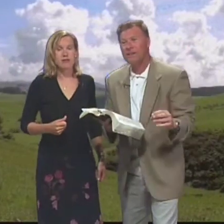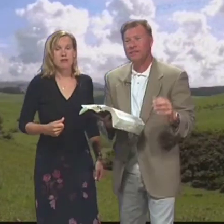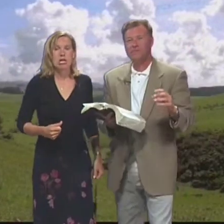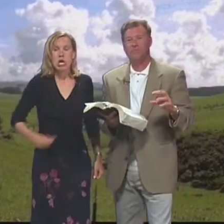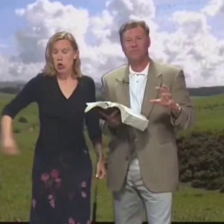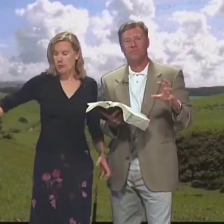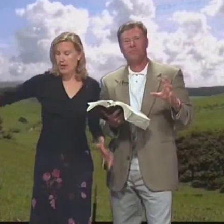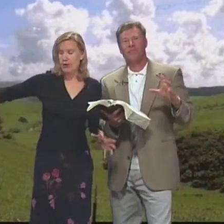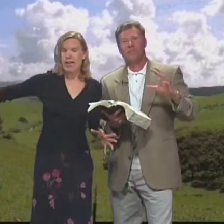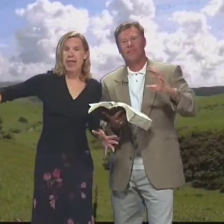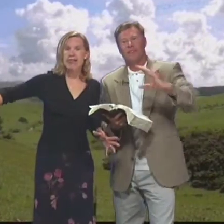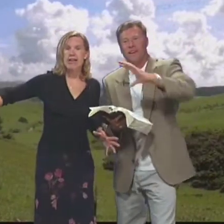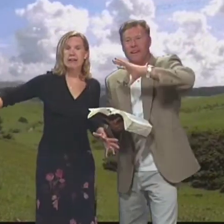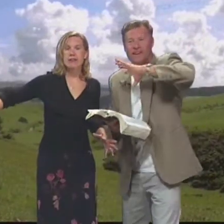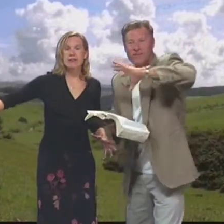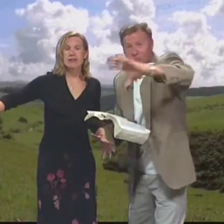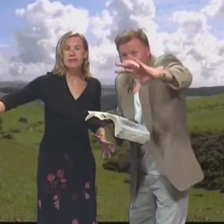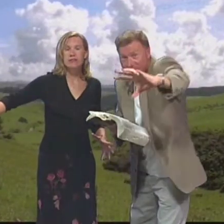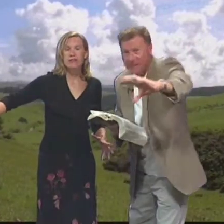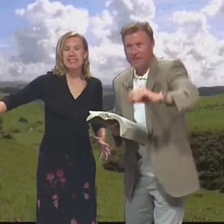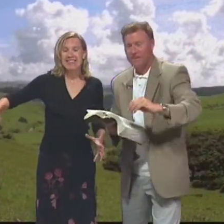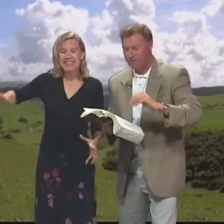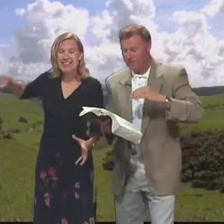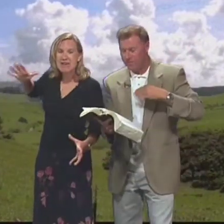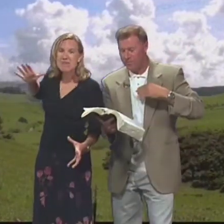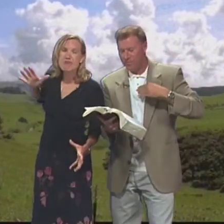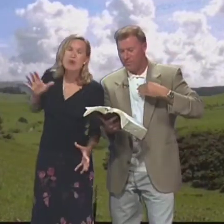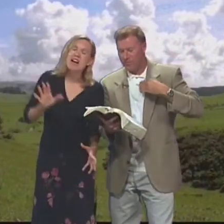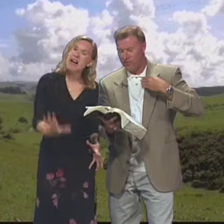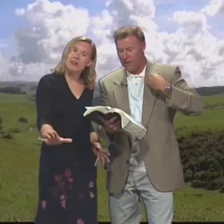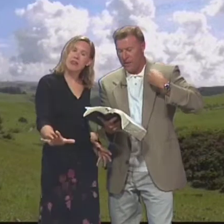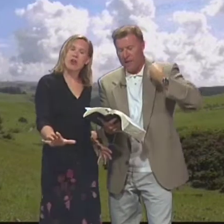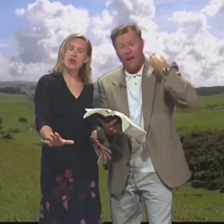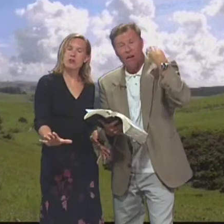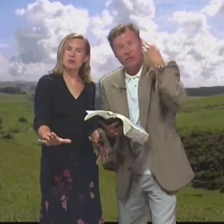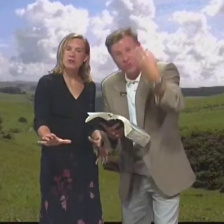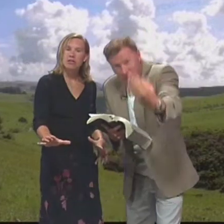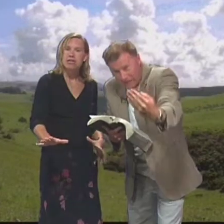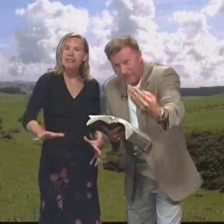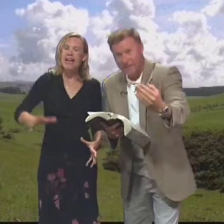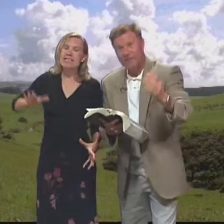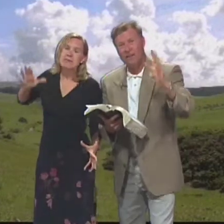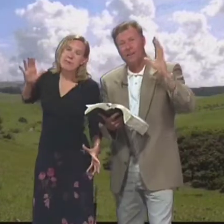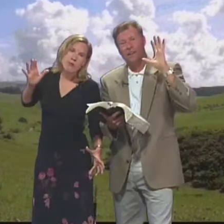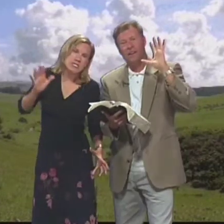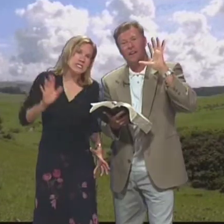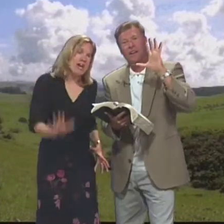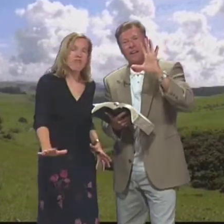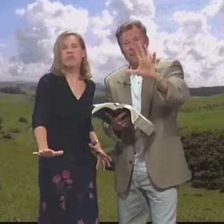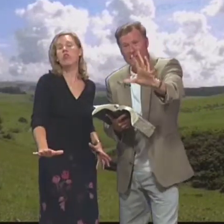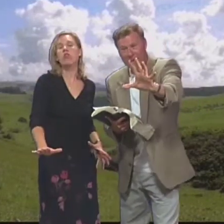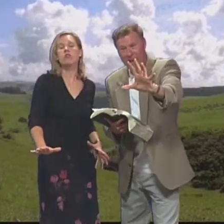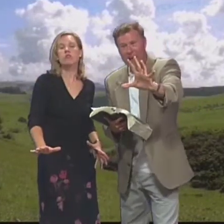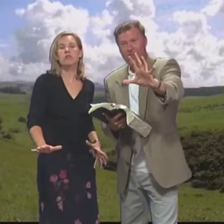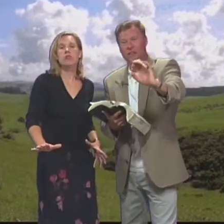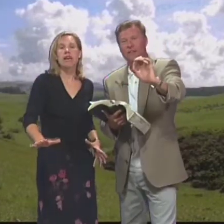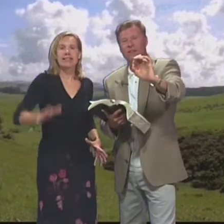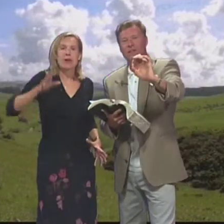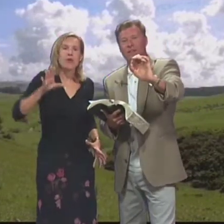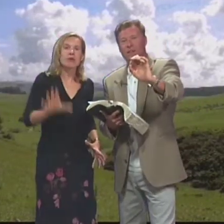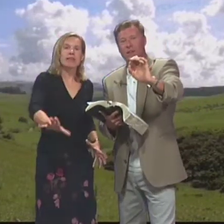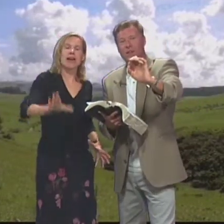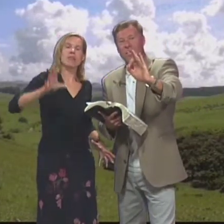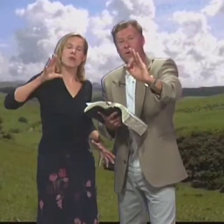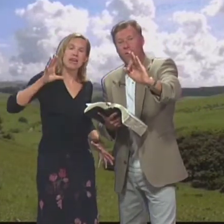Dogs are barking Los perros ladran And they're driving Y están empujando They are driving Están impulsando The cattle